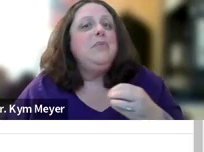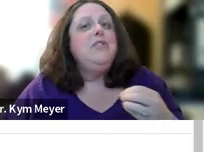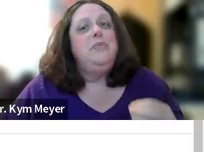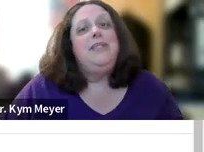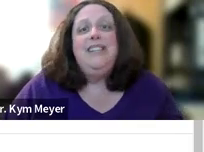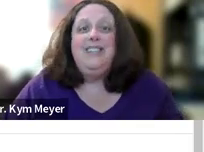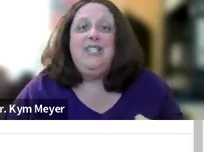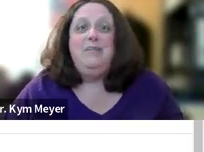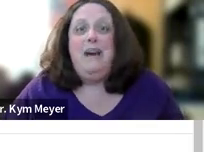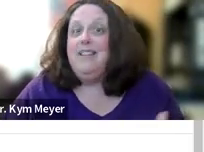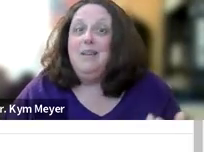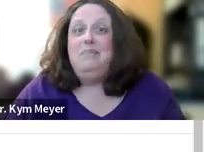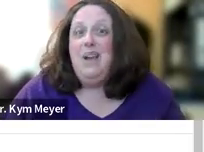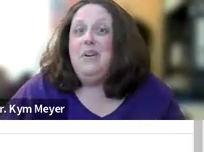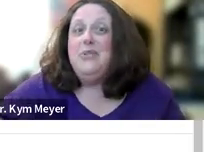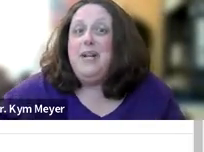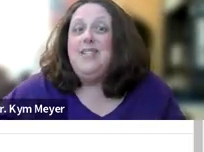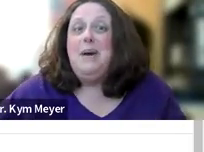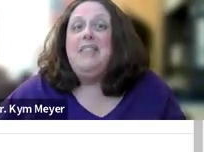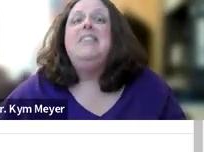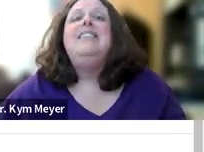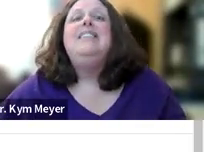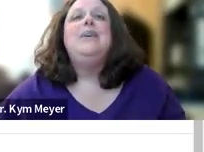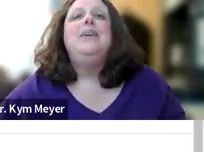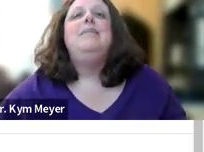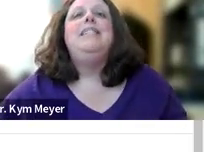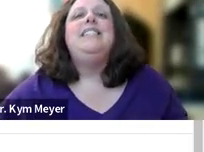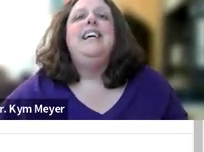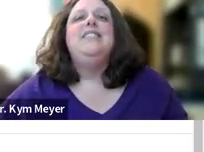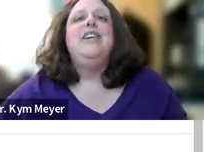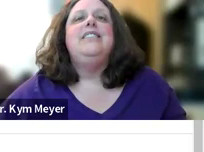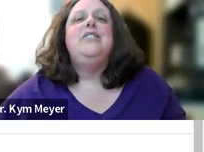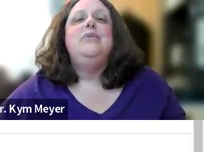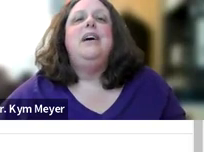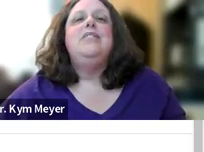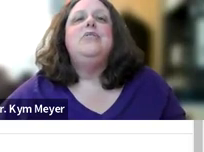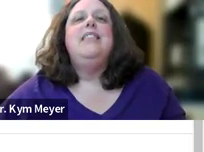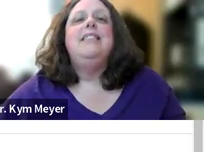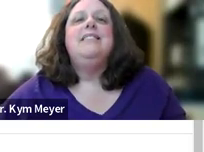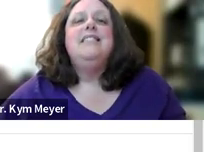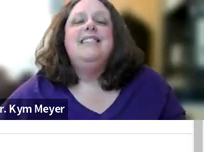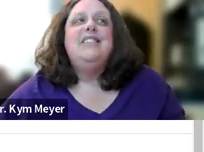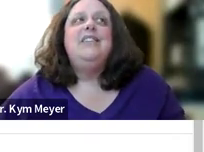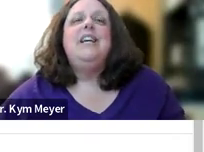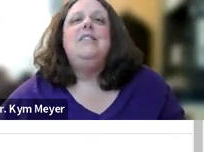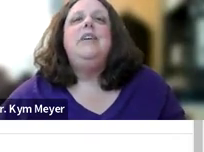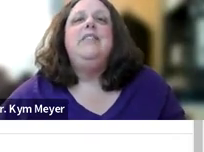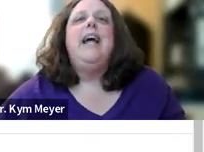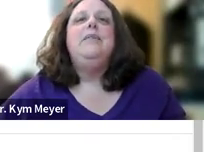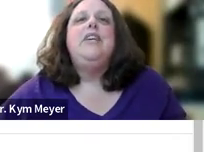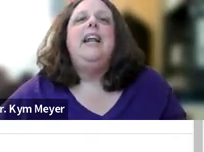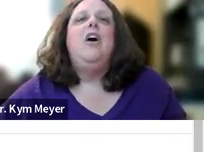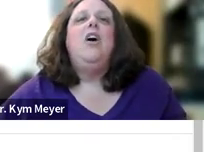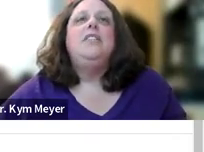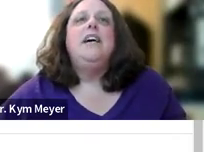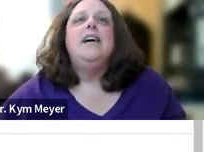implants, whether she wasn't. If she's in the bath time, can't wear your implants in the bath. So it's a chance to try things, to give